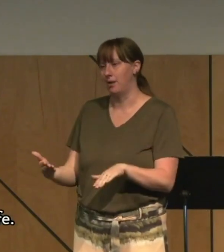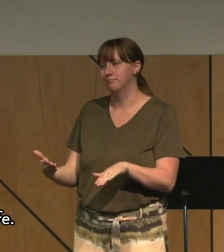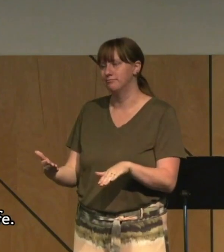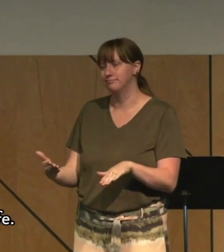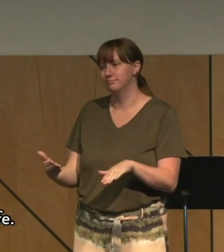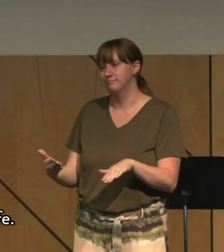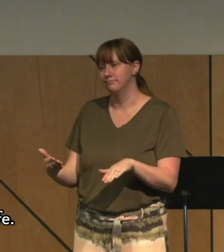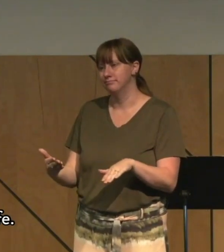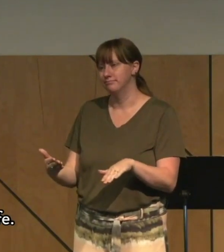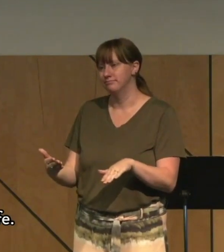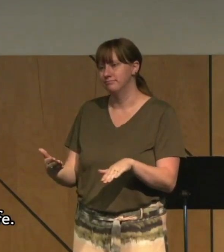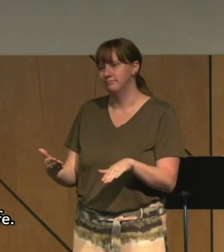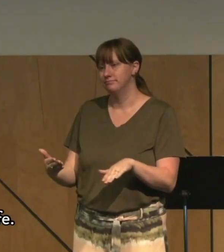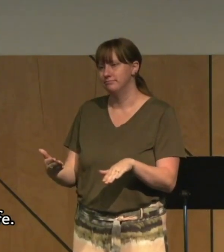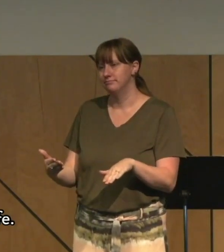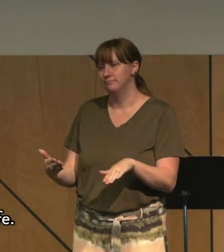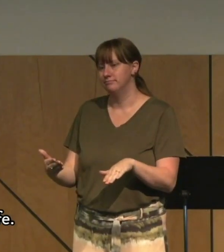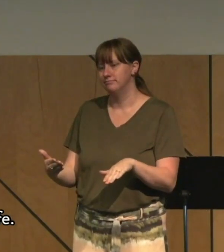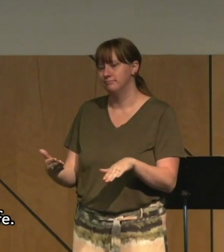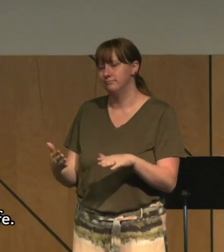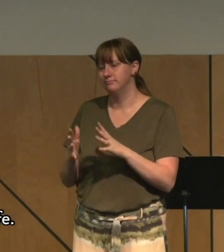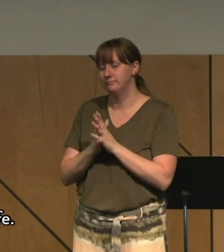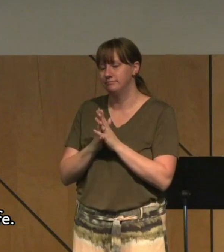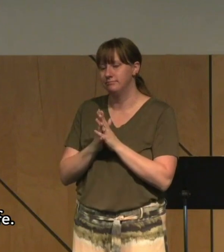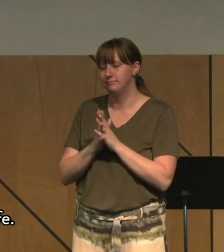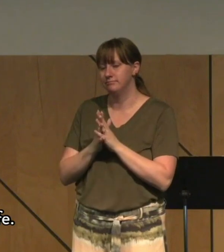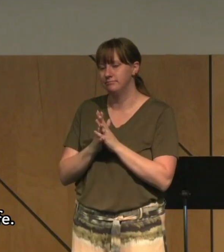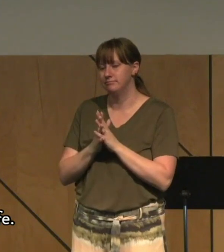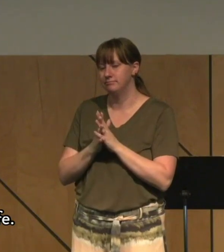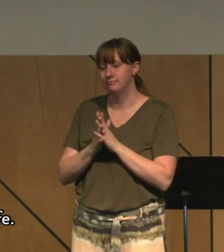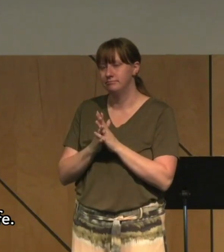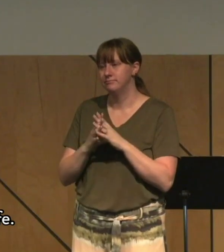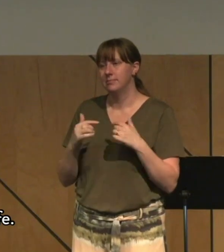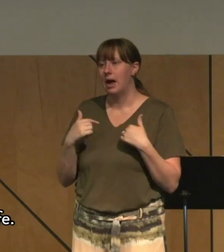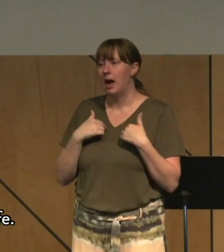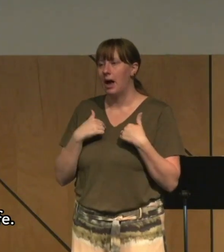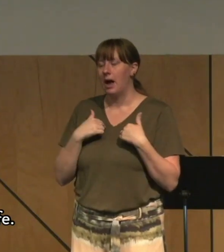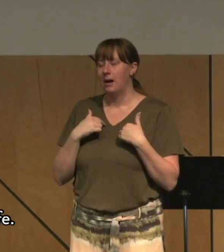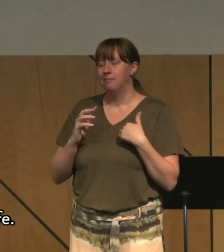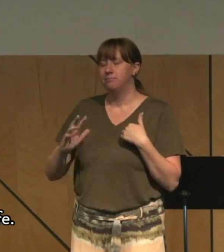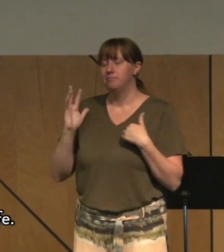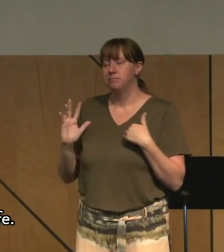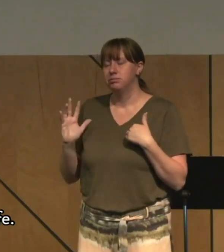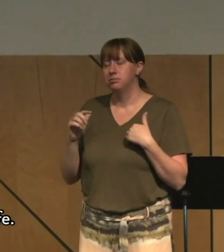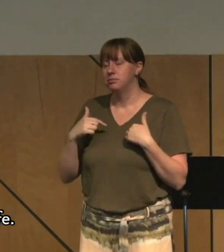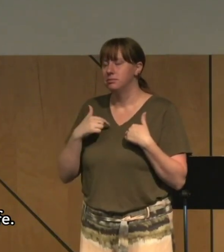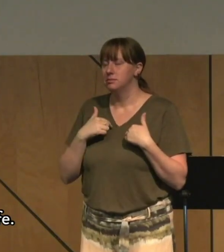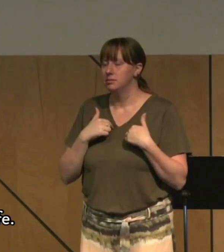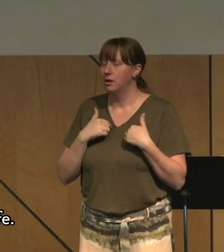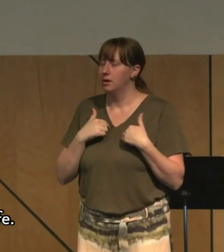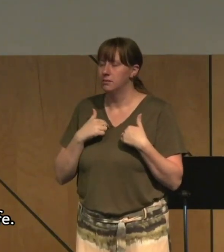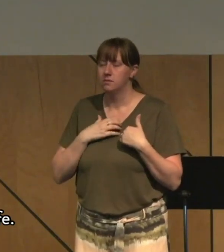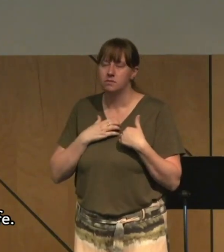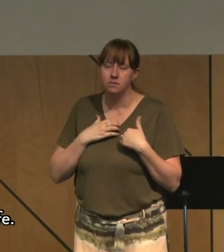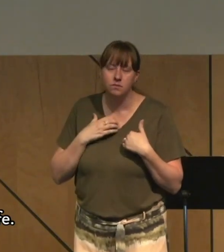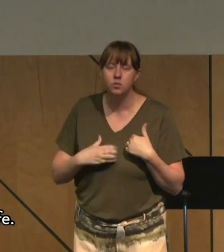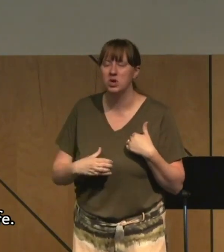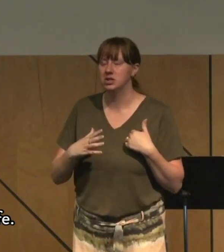I know it's heavy, guys. I would have given anything for my dad to have this conversation with me